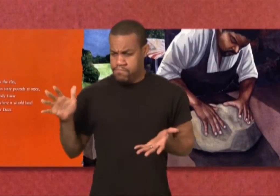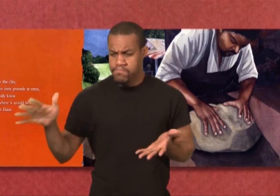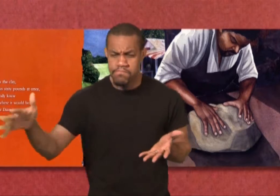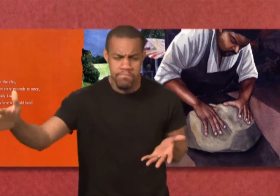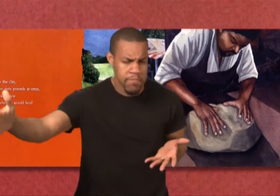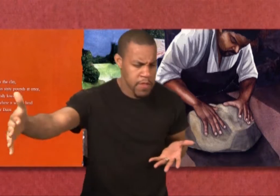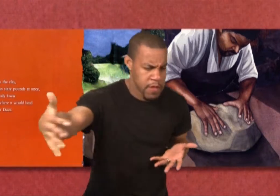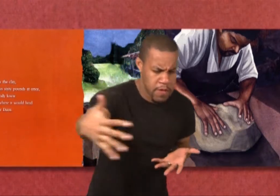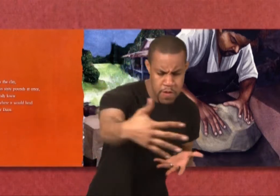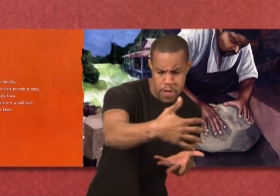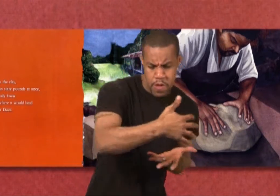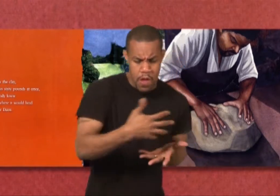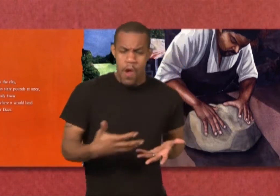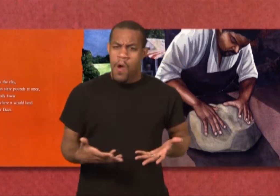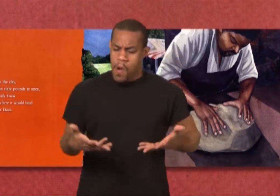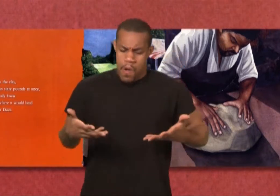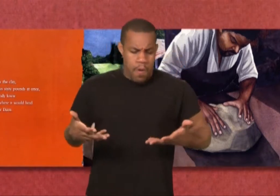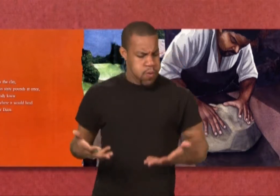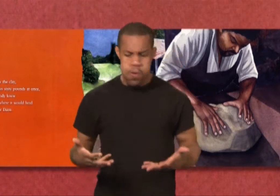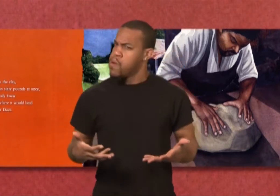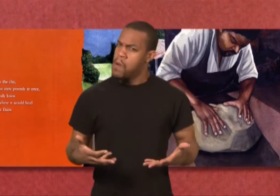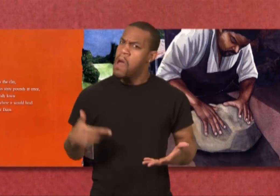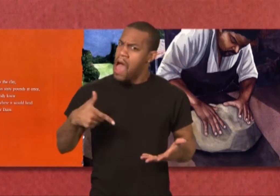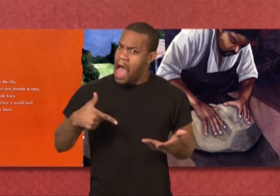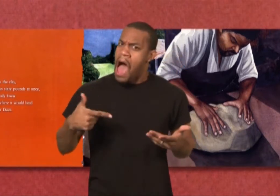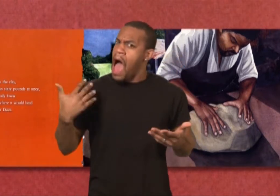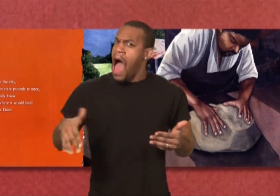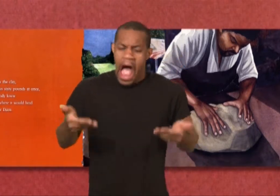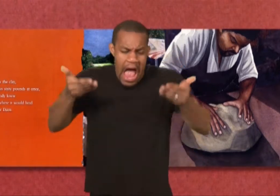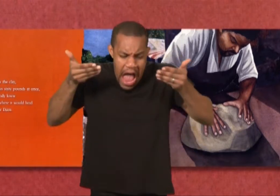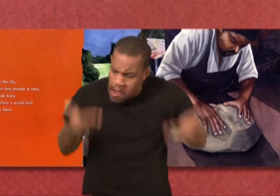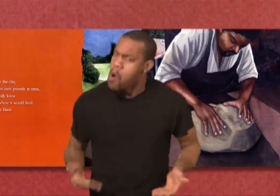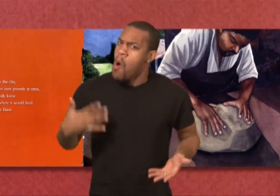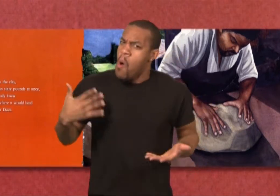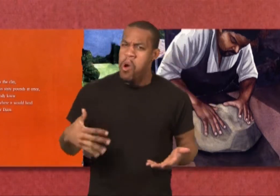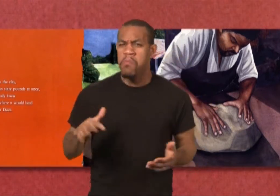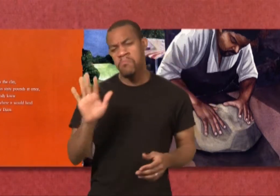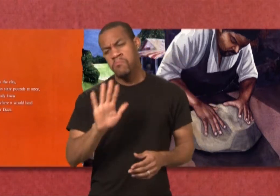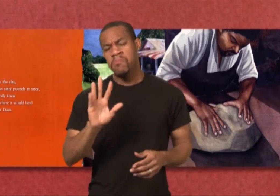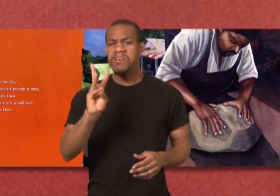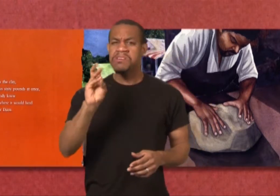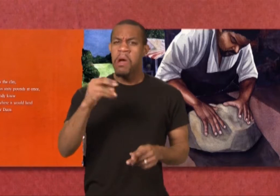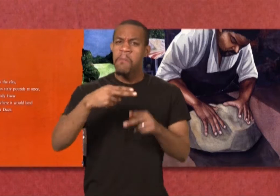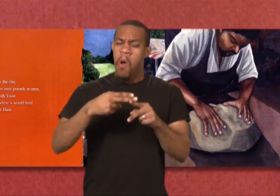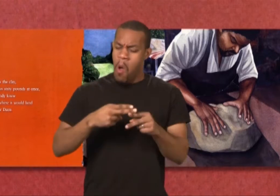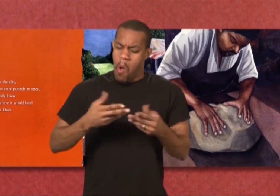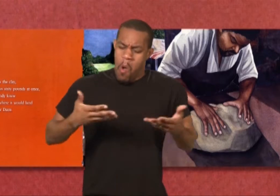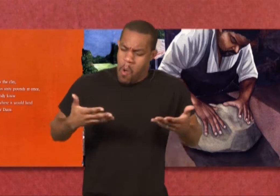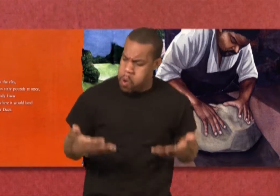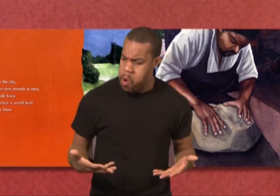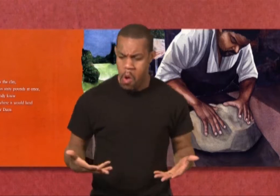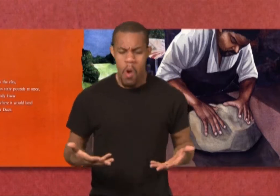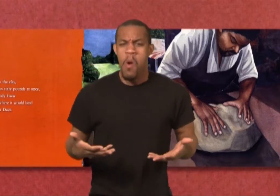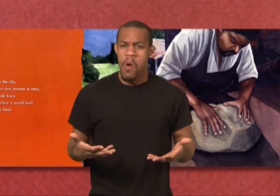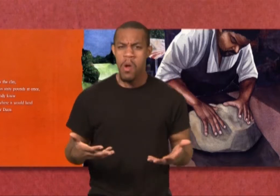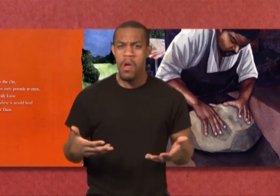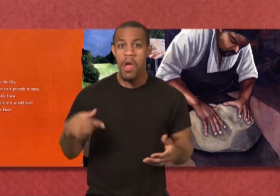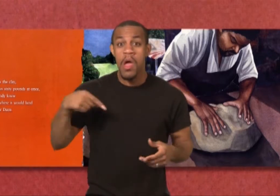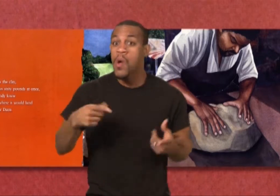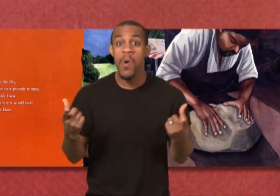He threw the clay, sometimes 60 pounds at once, and nobody knew how or where it would land if except